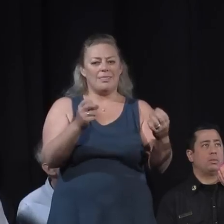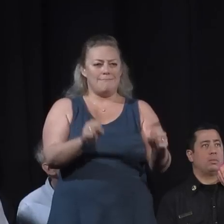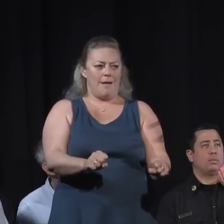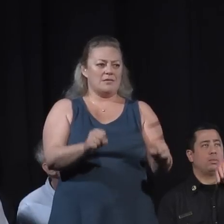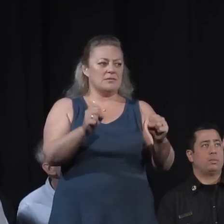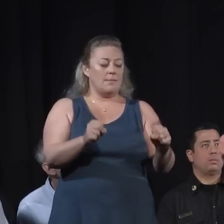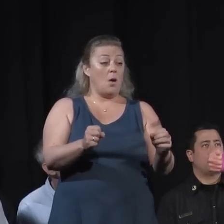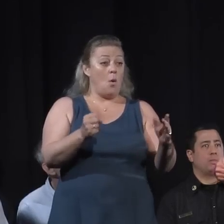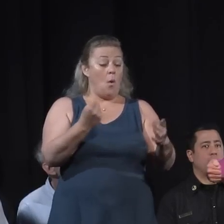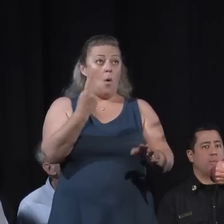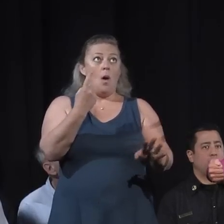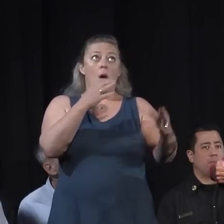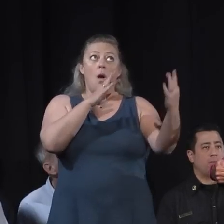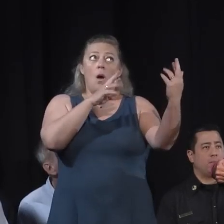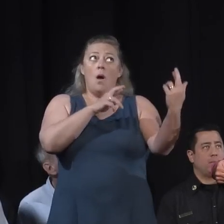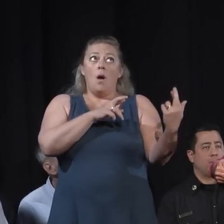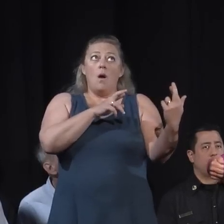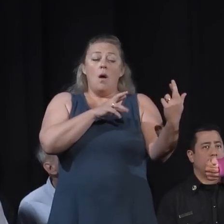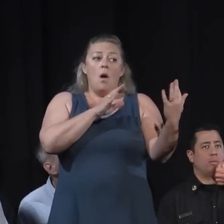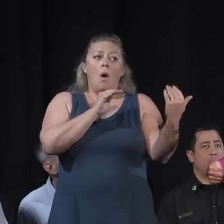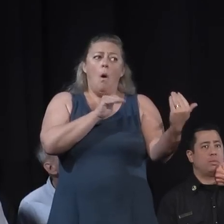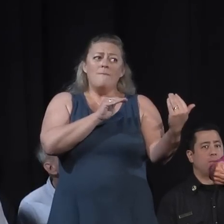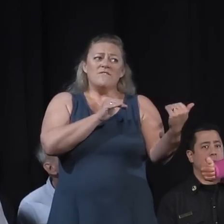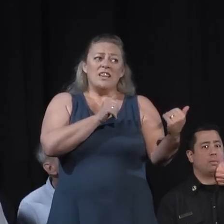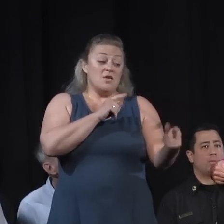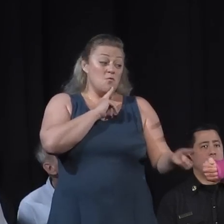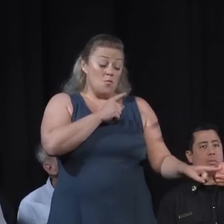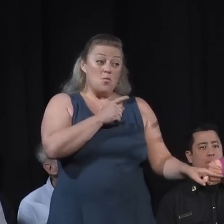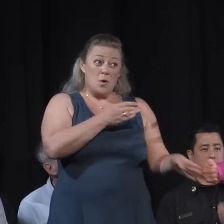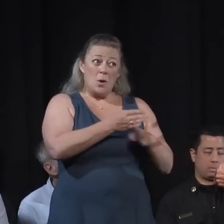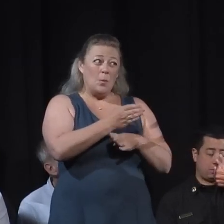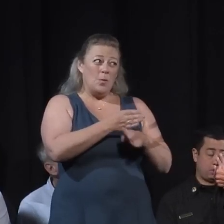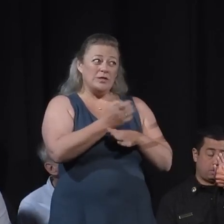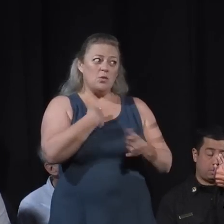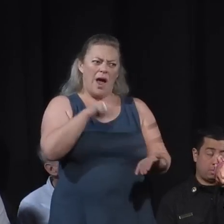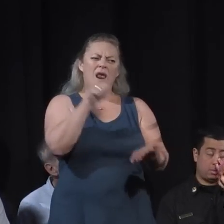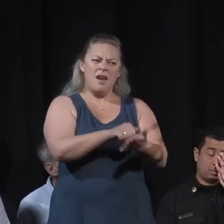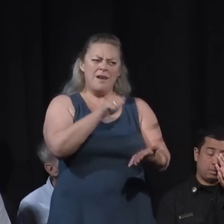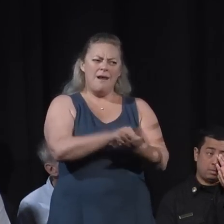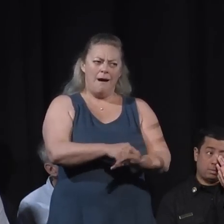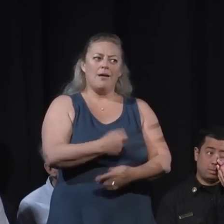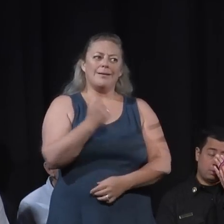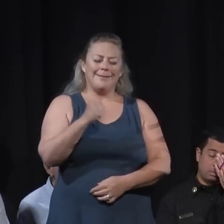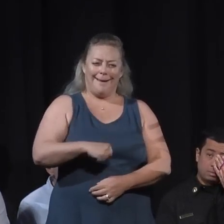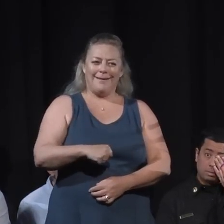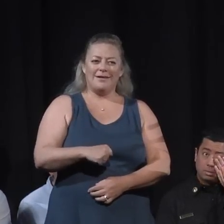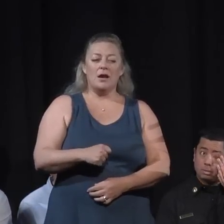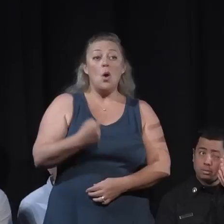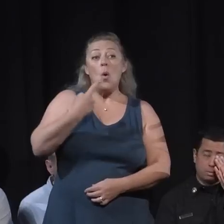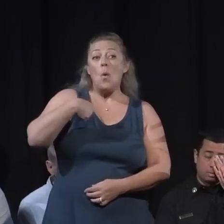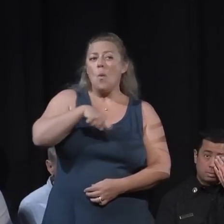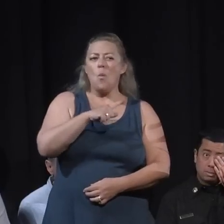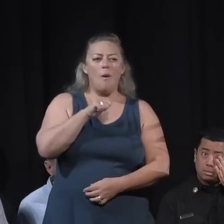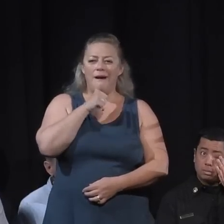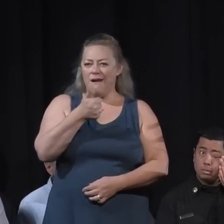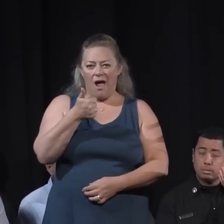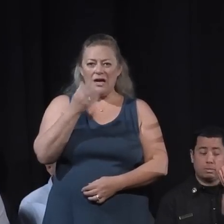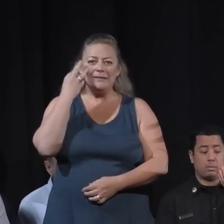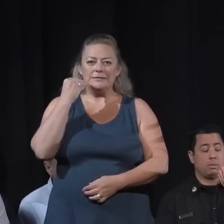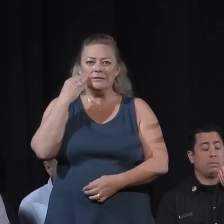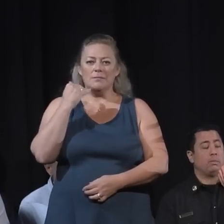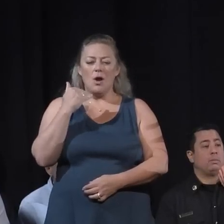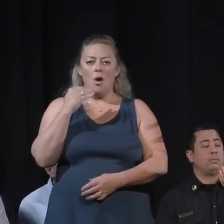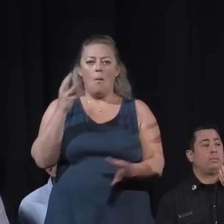now that the fire hopefully, and this is real wood, so I can knock on real wood, that we are not going to experience any